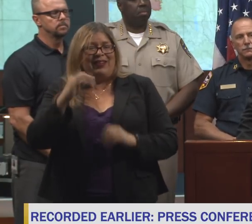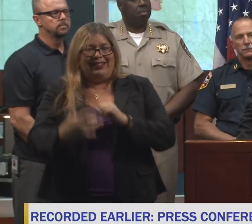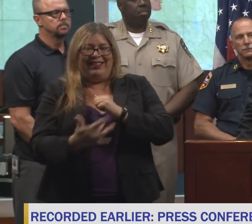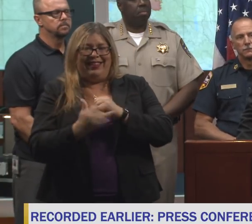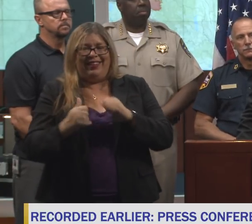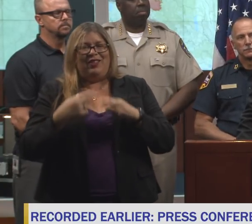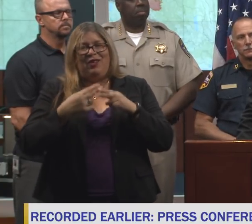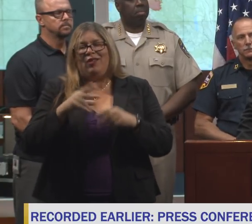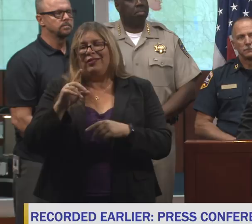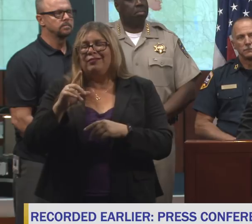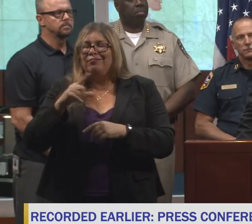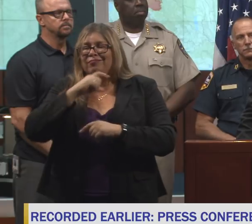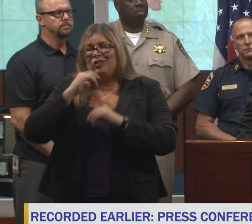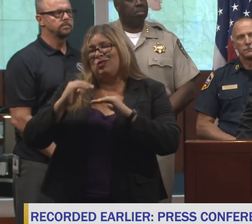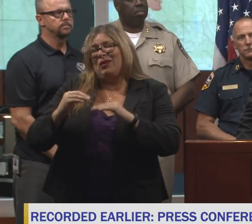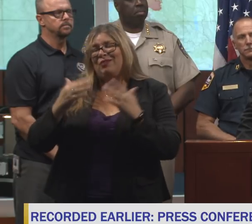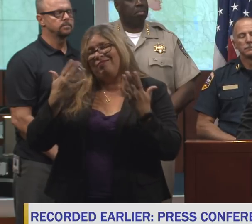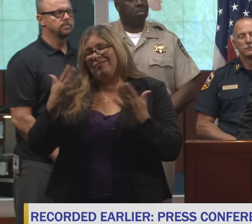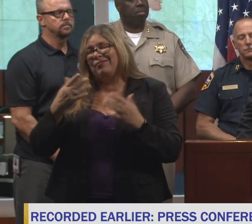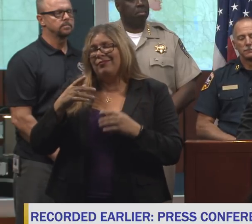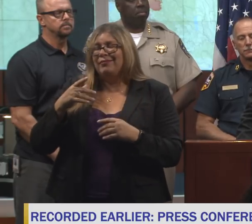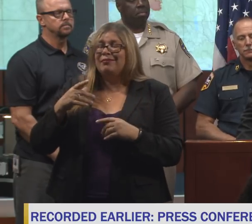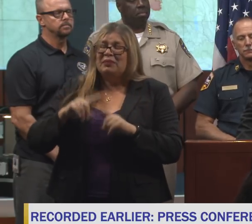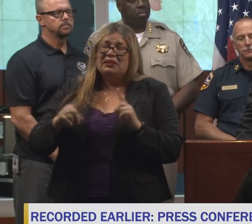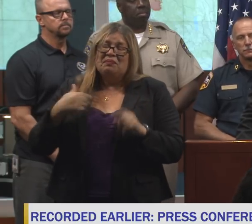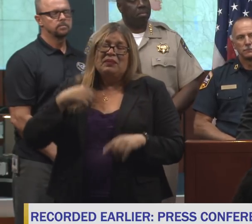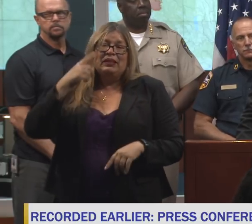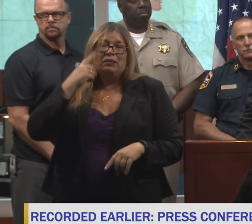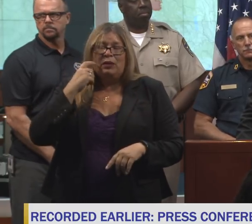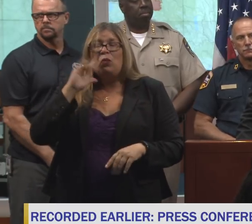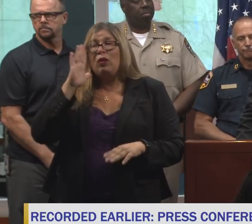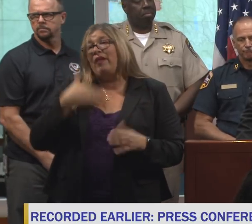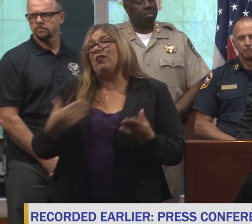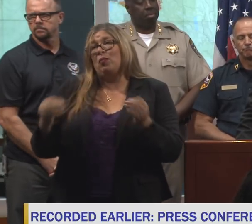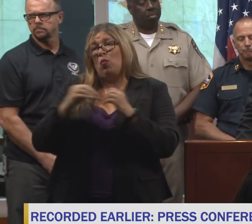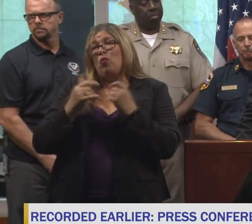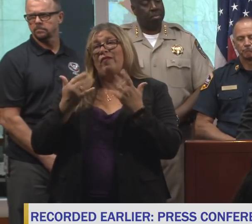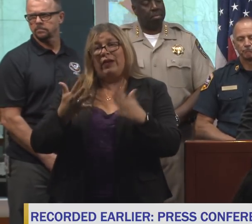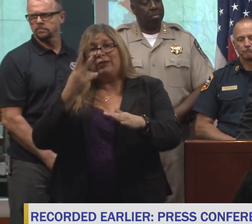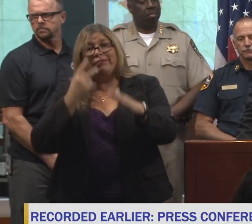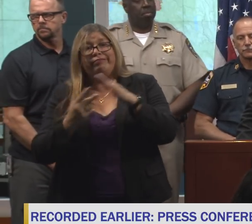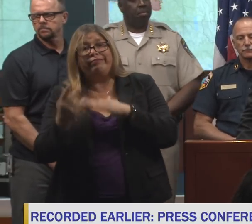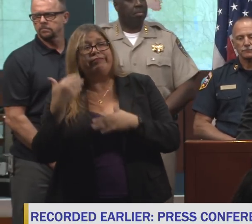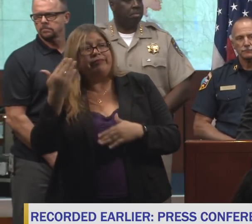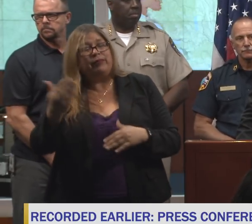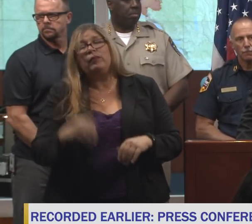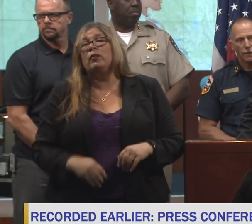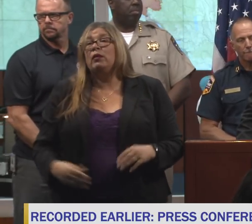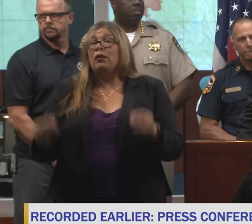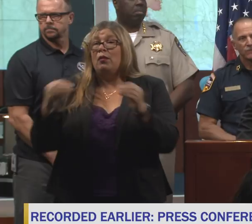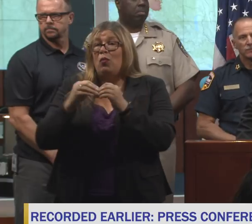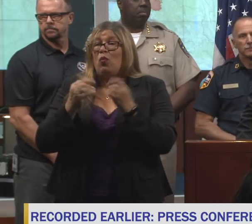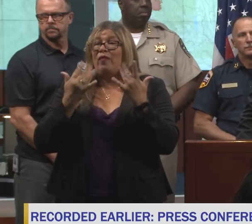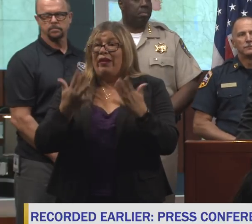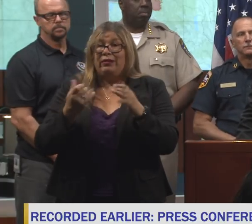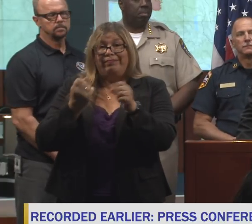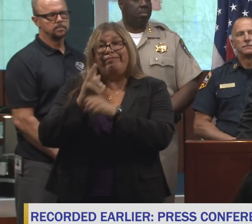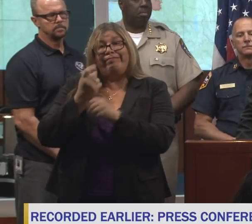that's a matter for the weather people. But I would suspect there will be more fires to come, and more fires each year